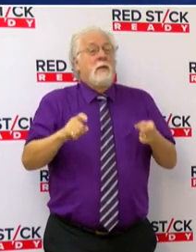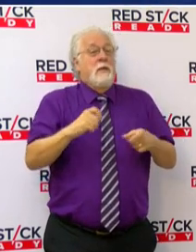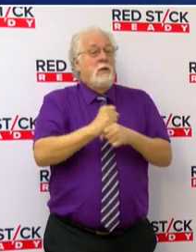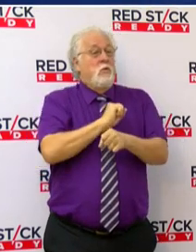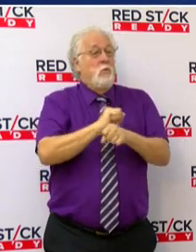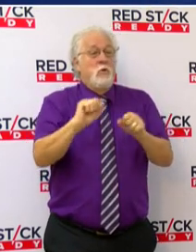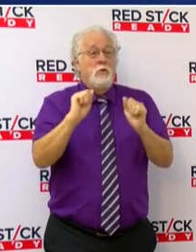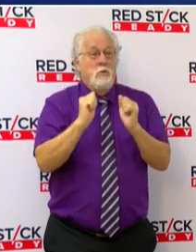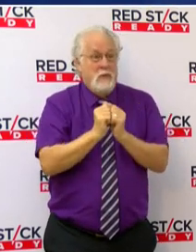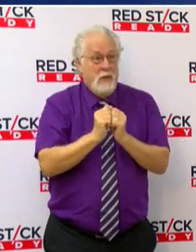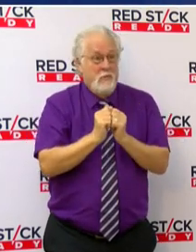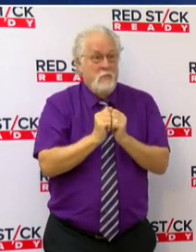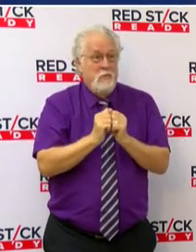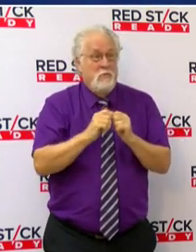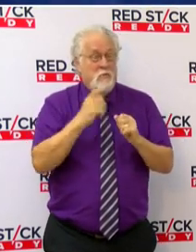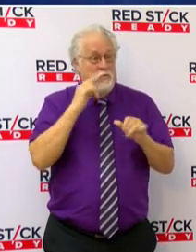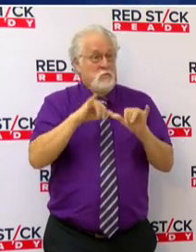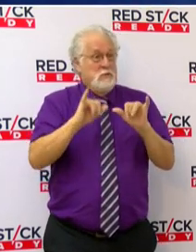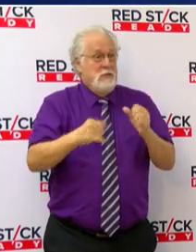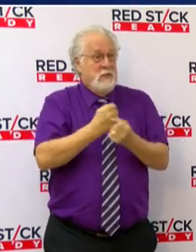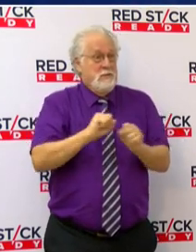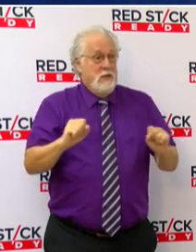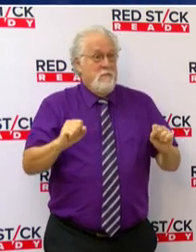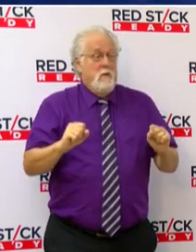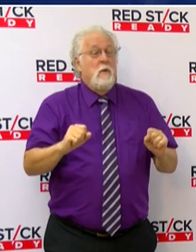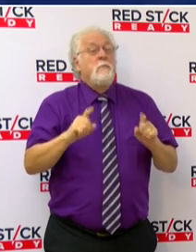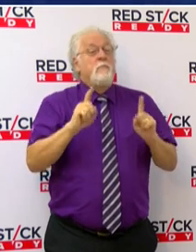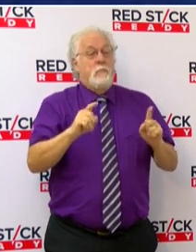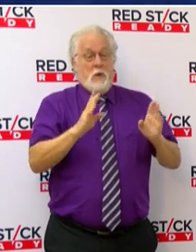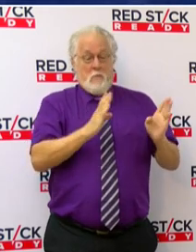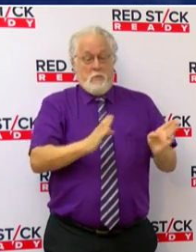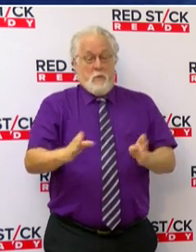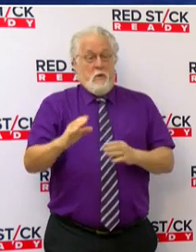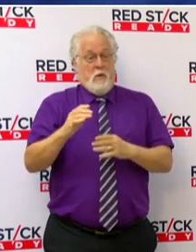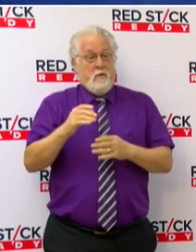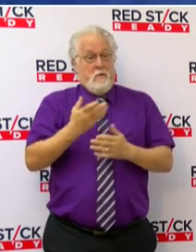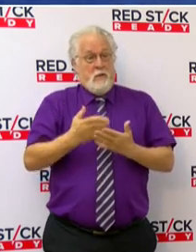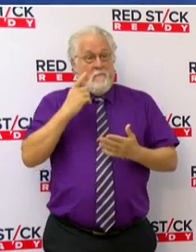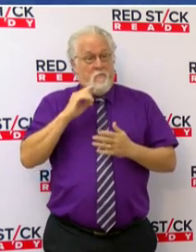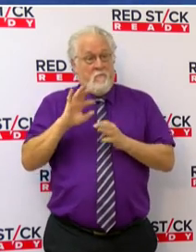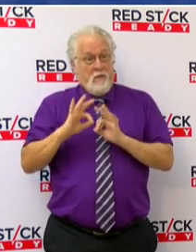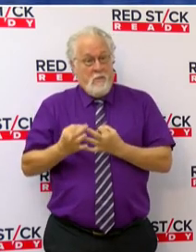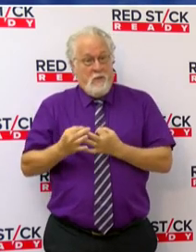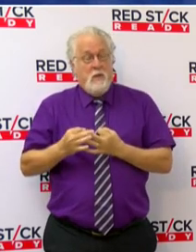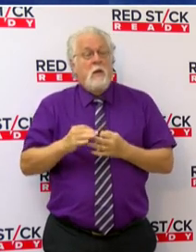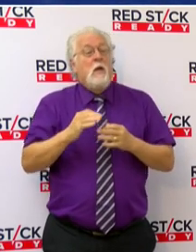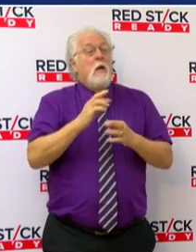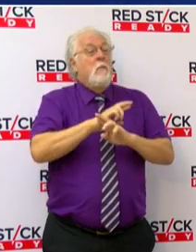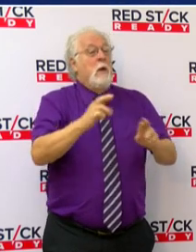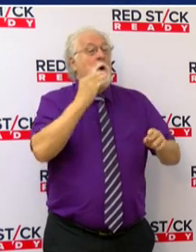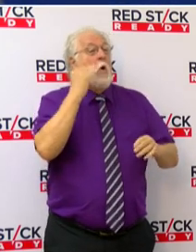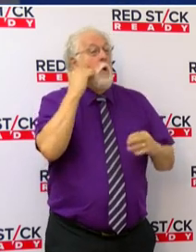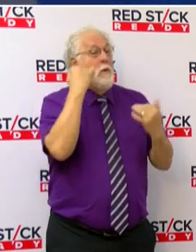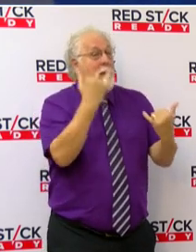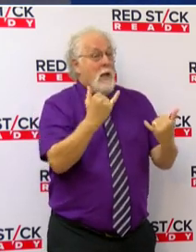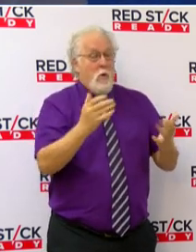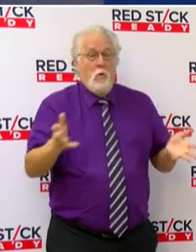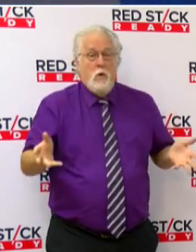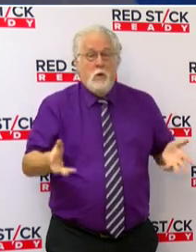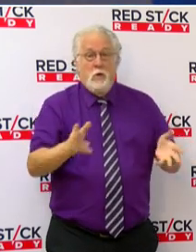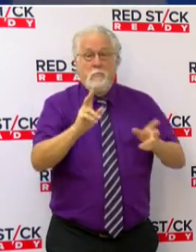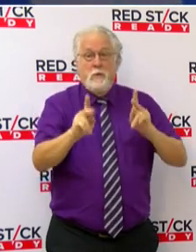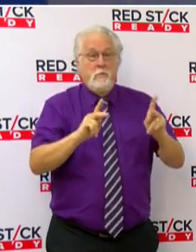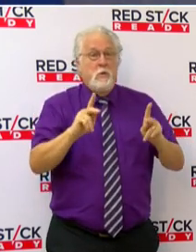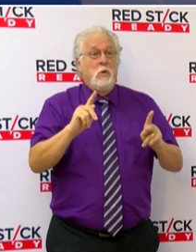work together to stay safe. In addition to preparing supplies for families, please prepare your homes now. Encourage our